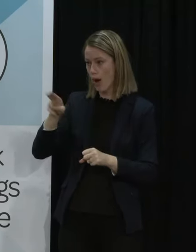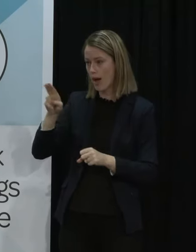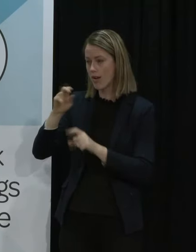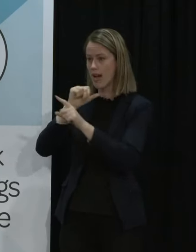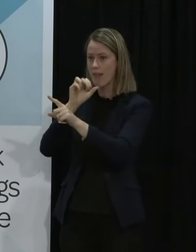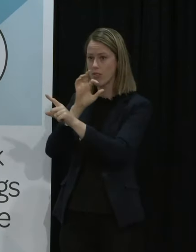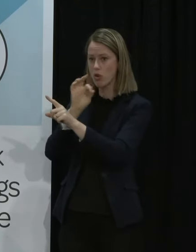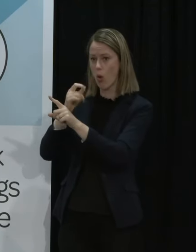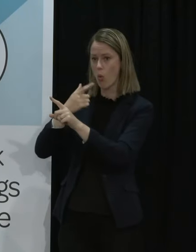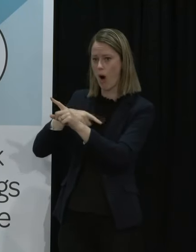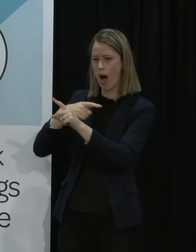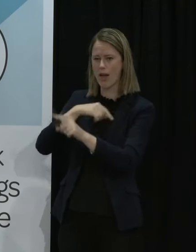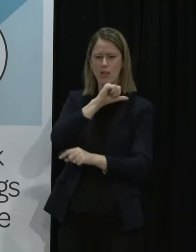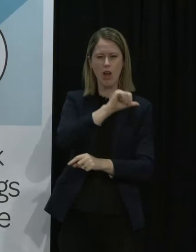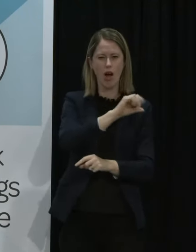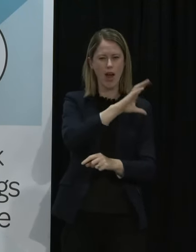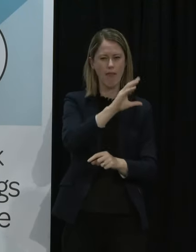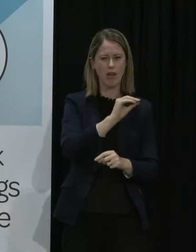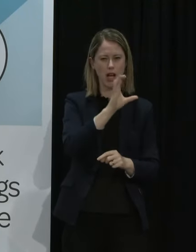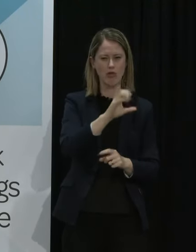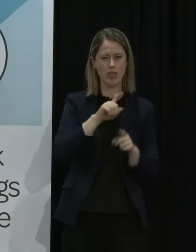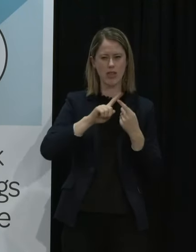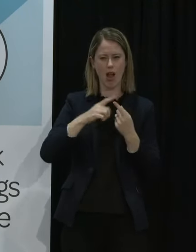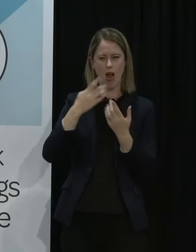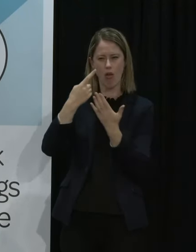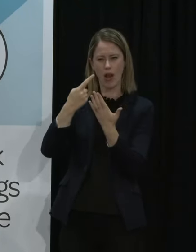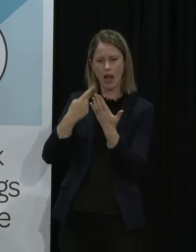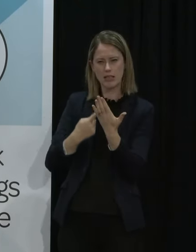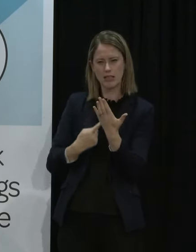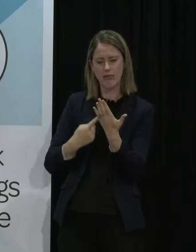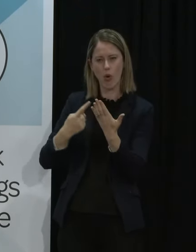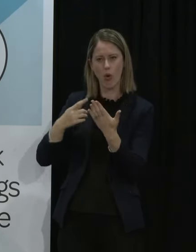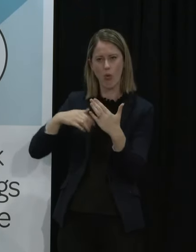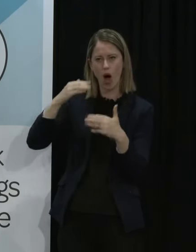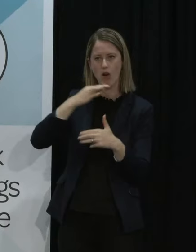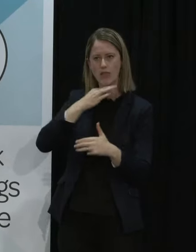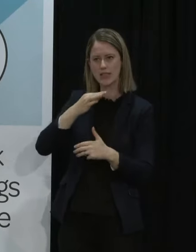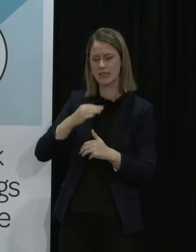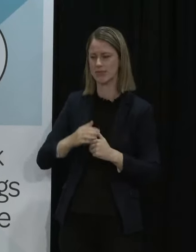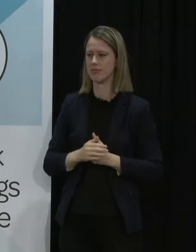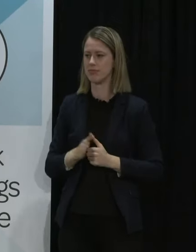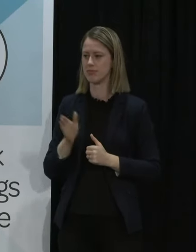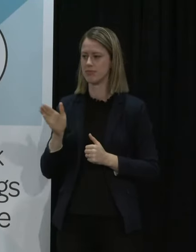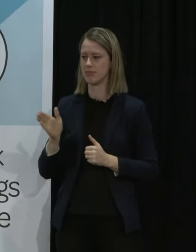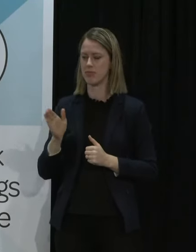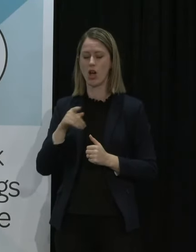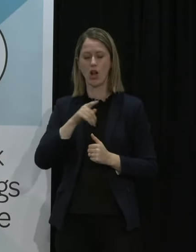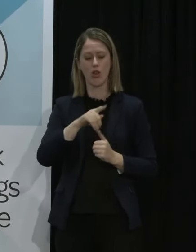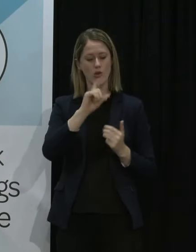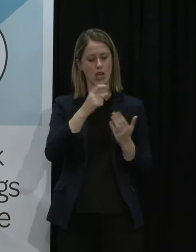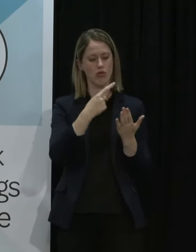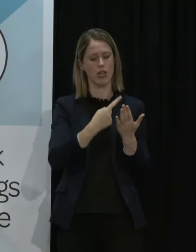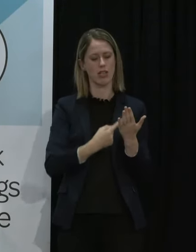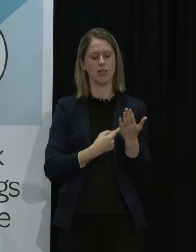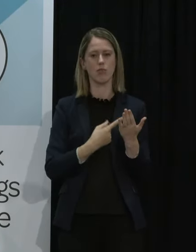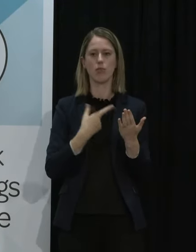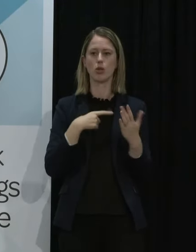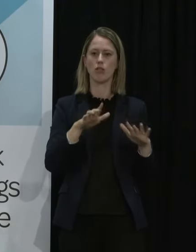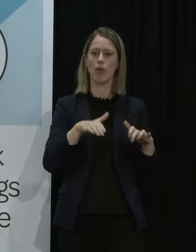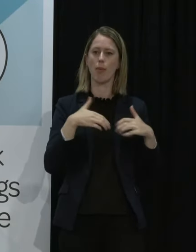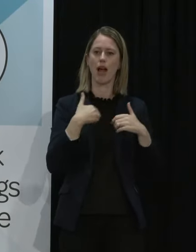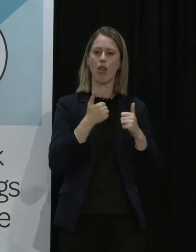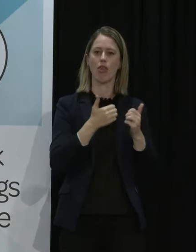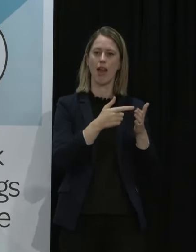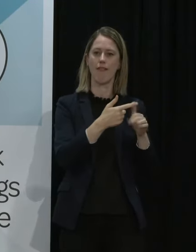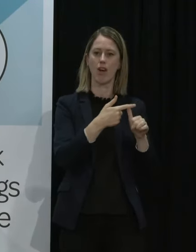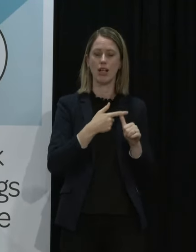not why are the nine African countries still on it so if we added those countries on the basis of public health advice we